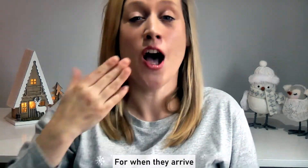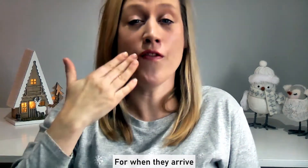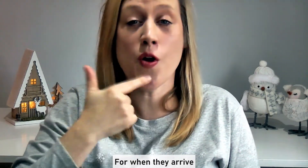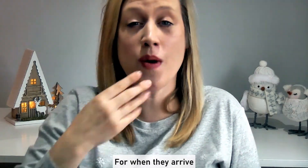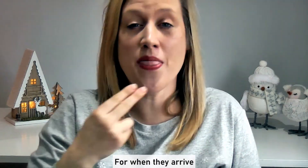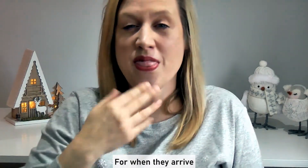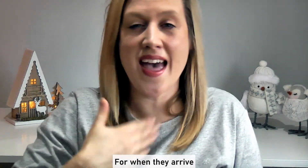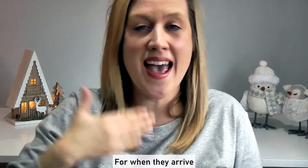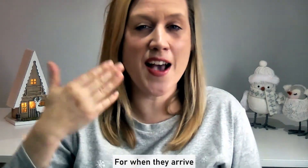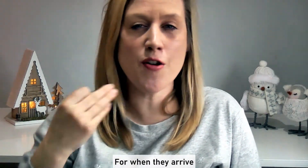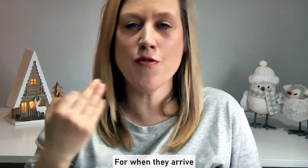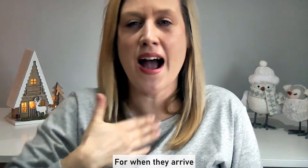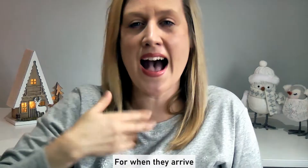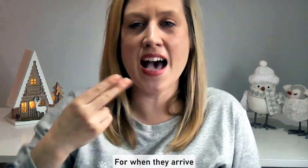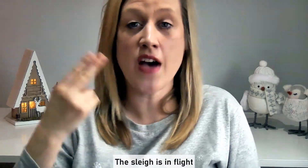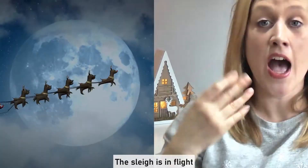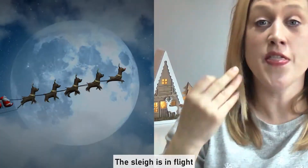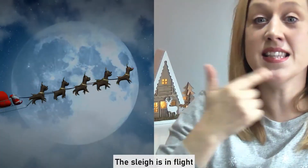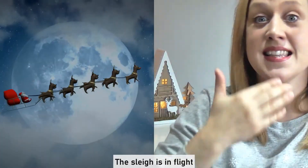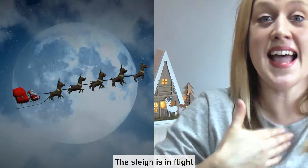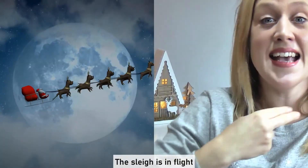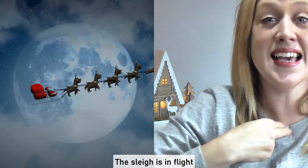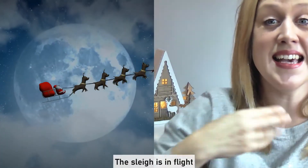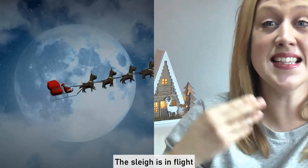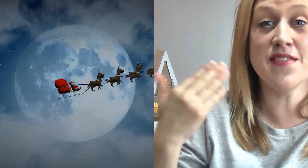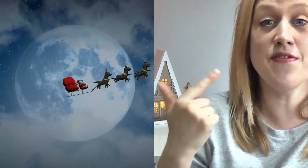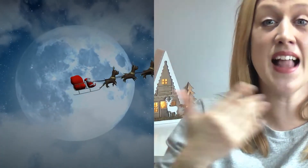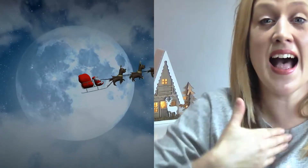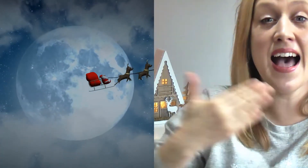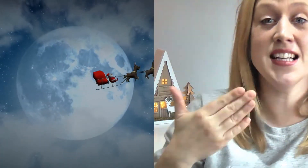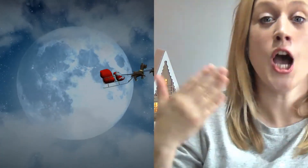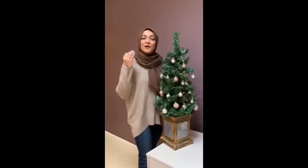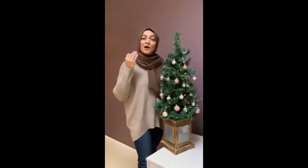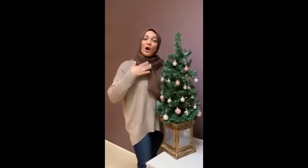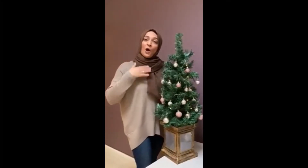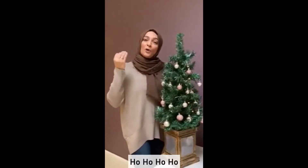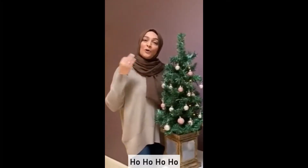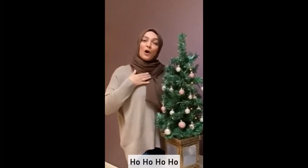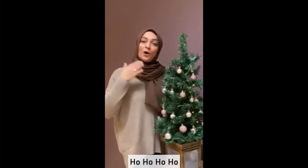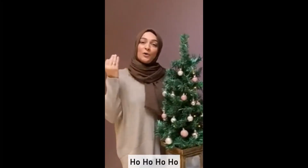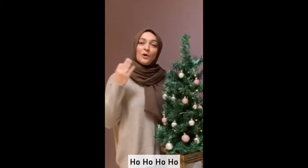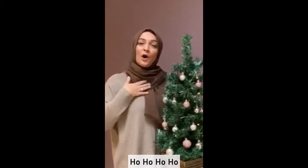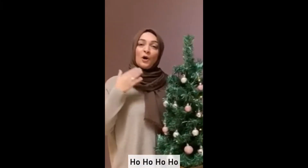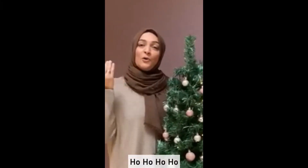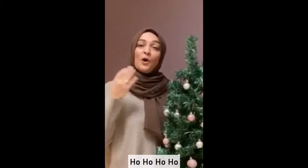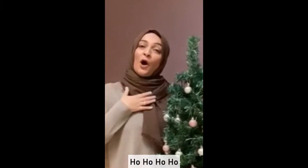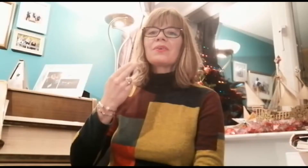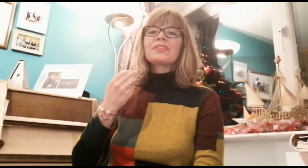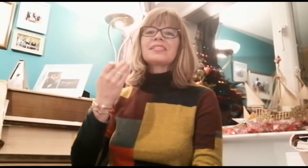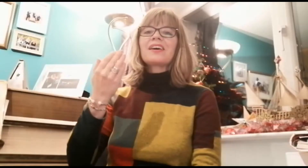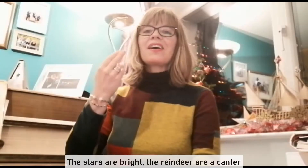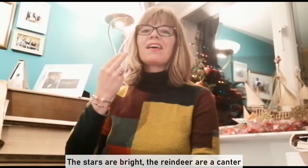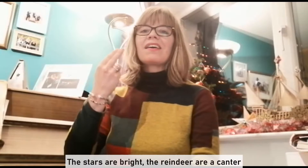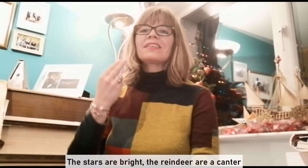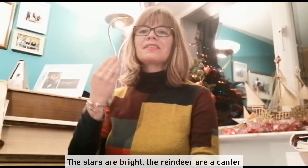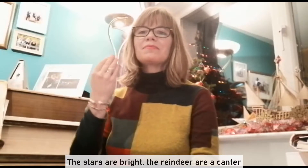For when they arrive The sleigh is in flight Ho, ho, ho The stars are